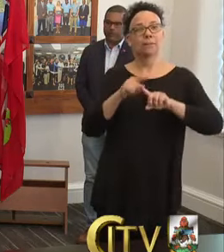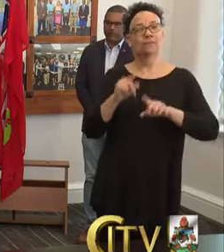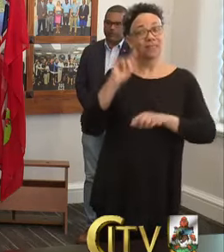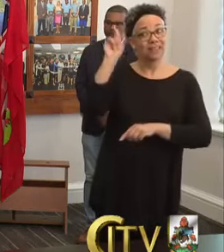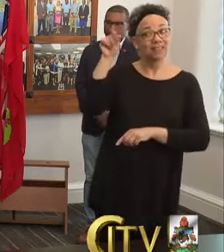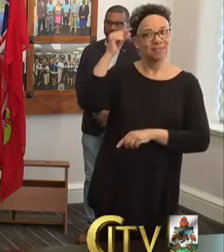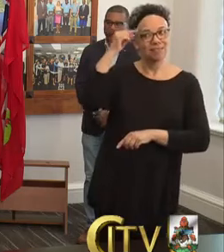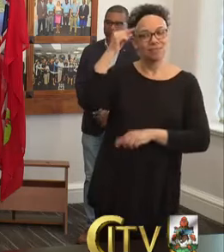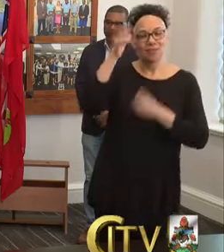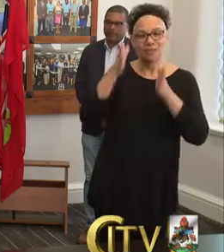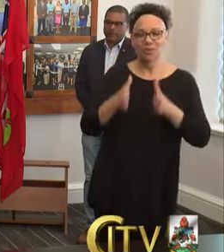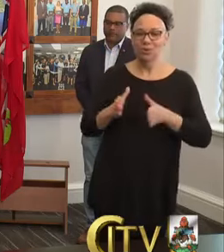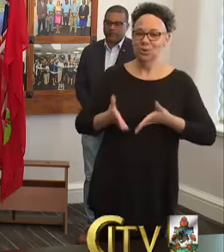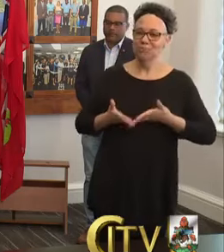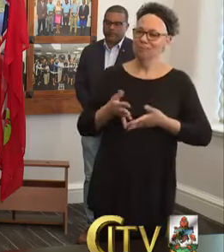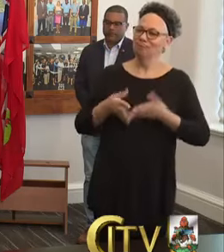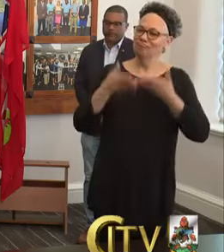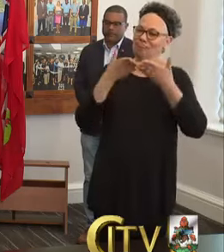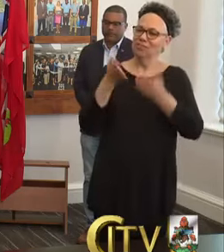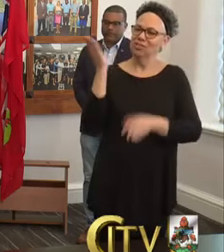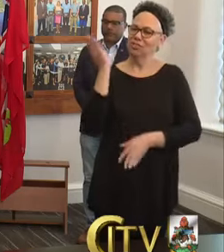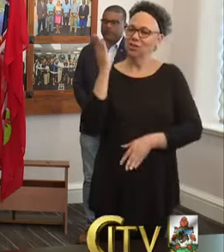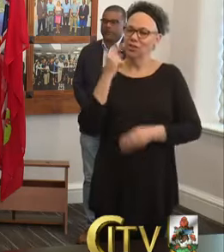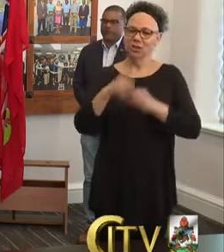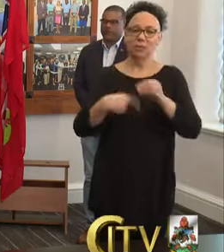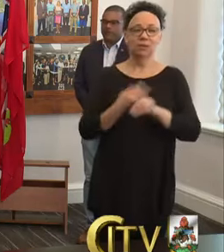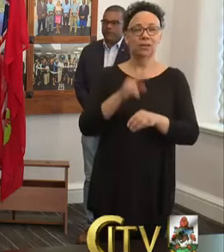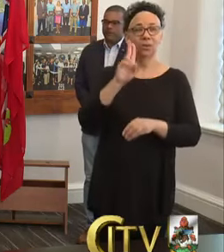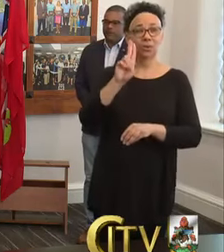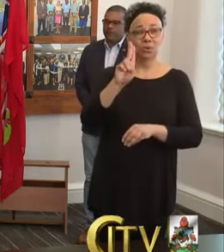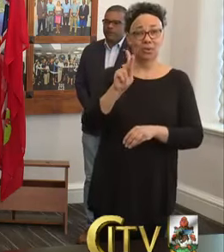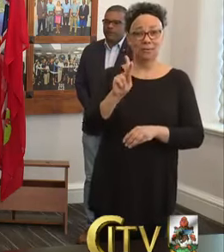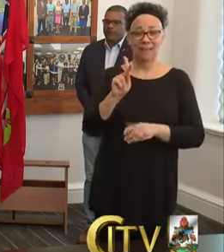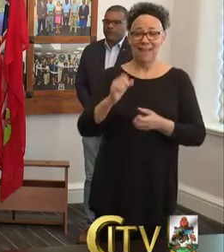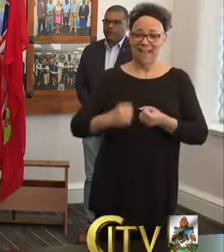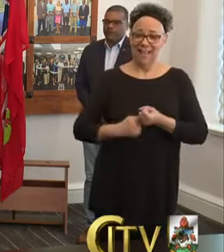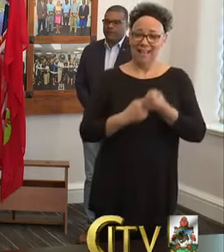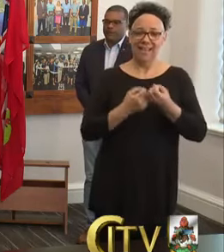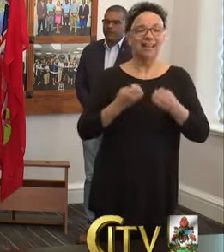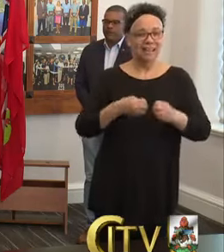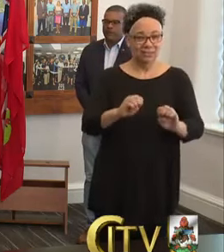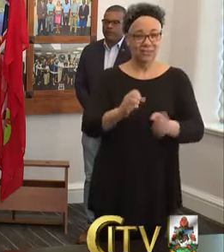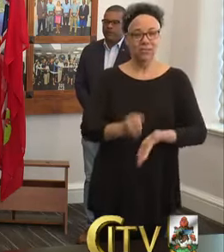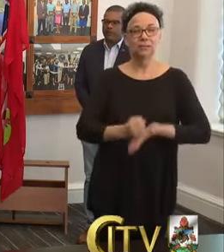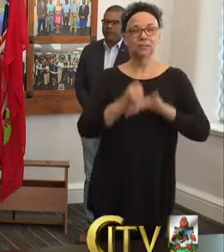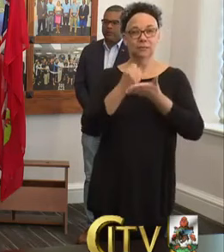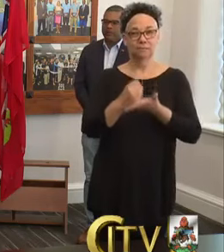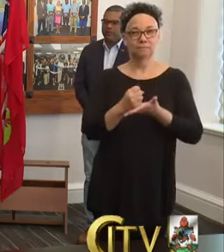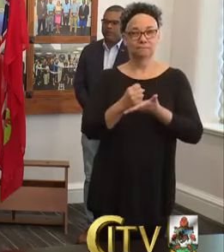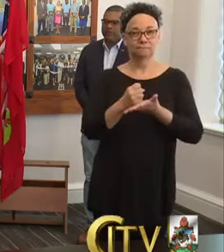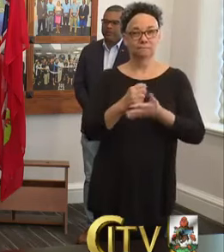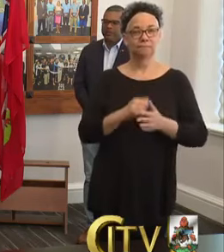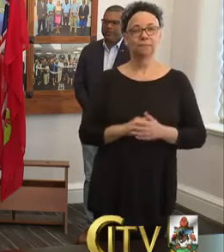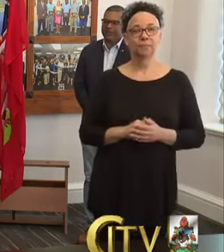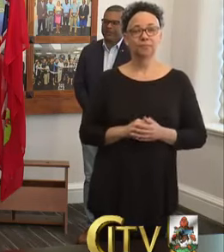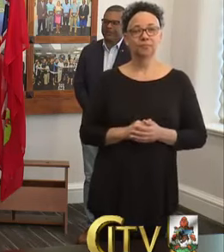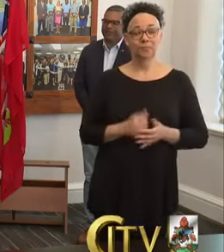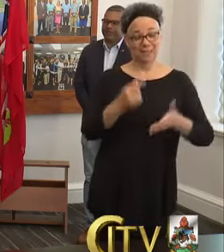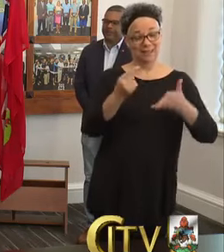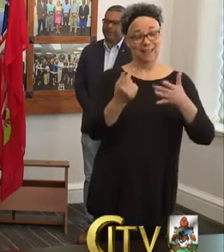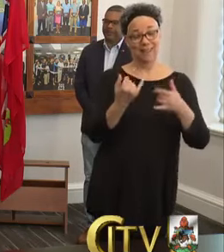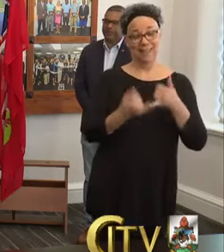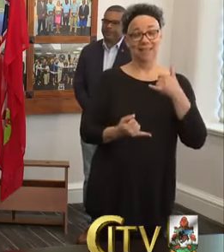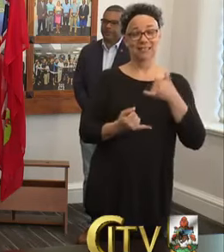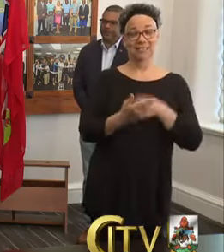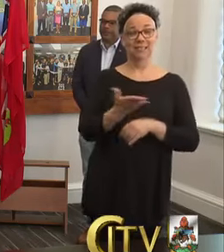on the United Kingdom's Government's efforts to work with the overseas territories to provide an air bridge. The final item of which